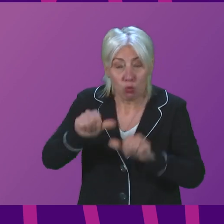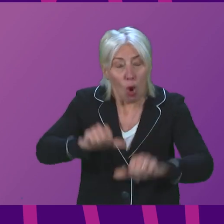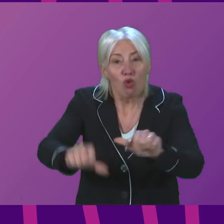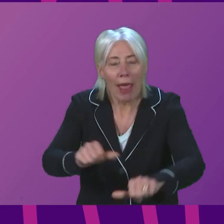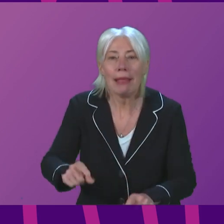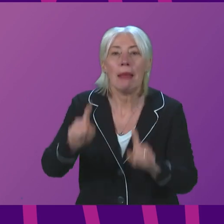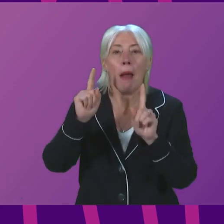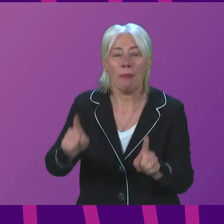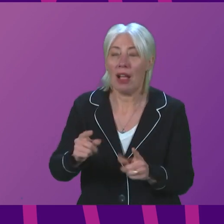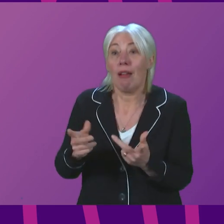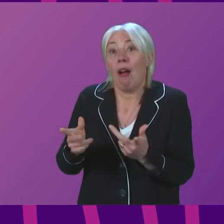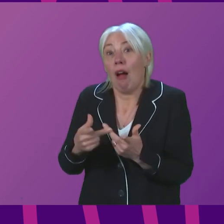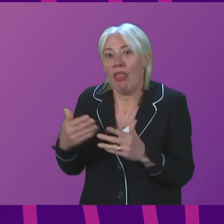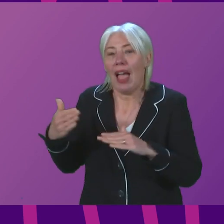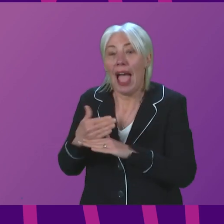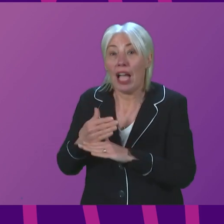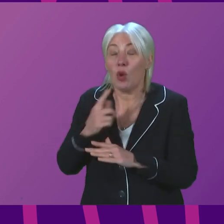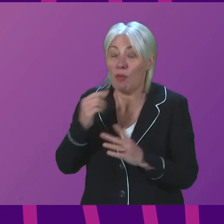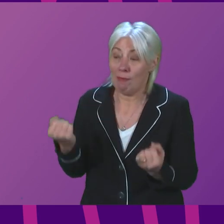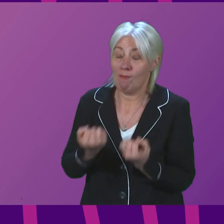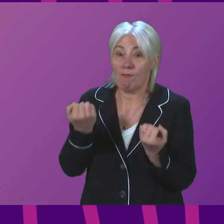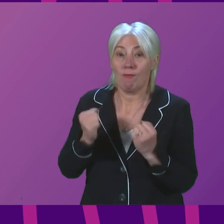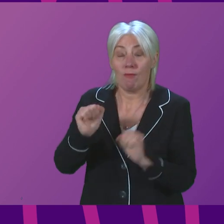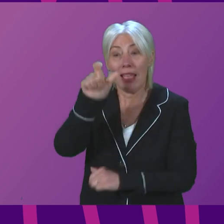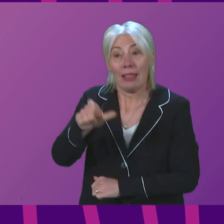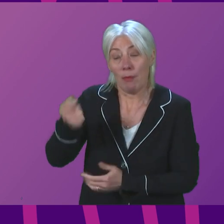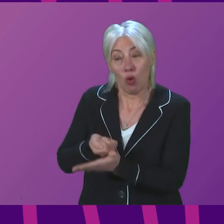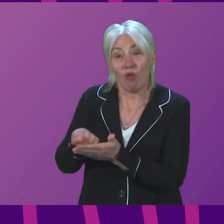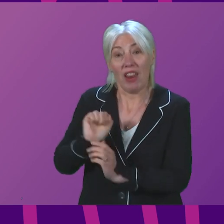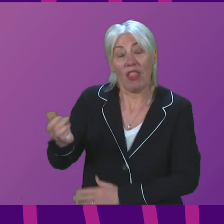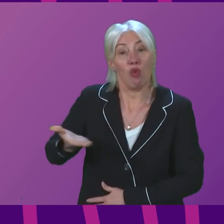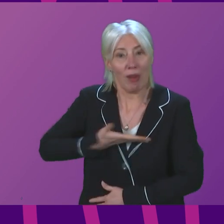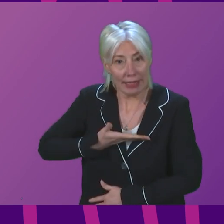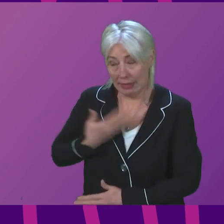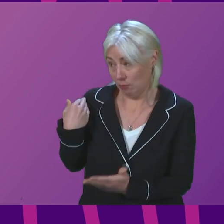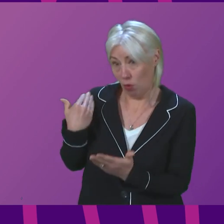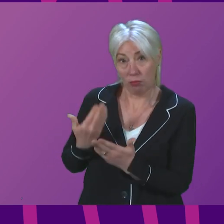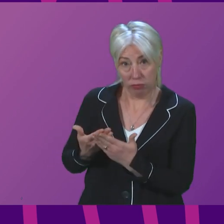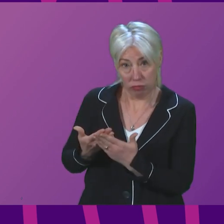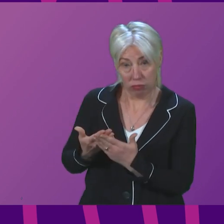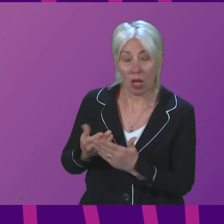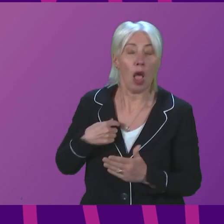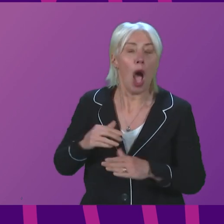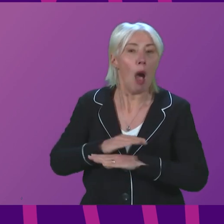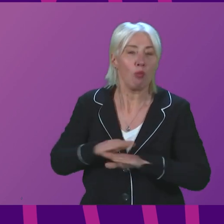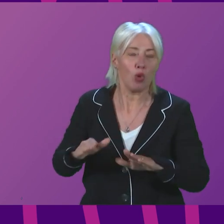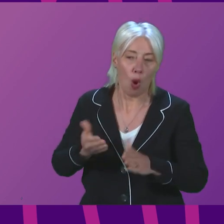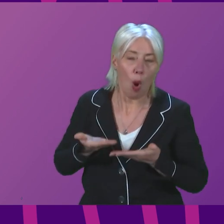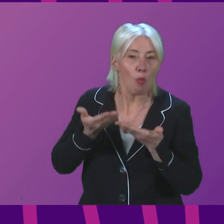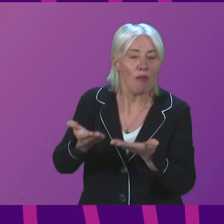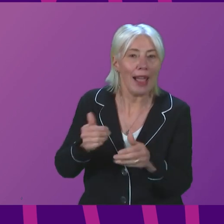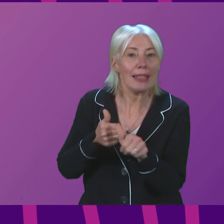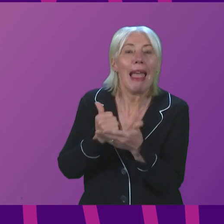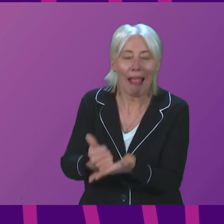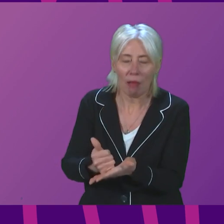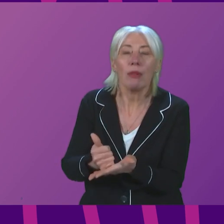take further action. We have already strengthened tenants' rights in recent years and of course it is not the case that we are not providing help in the